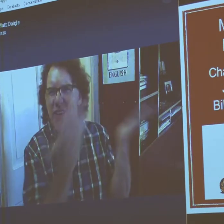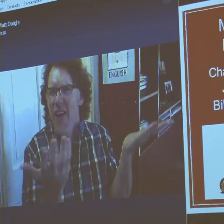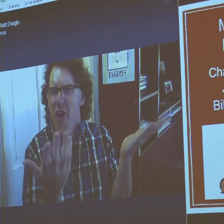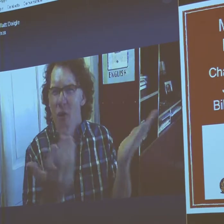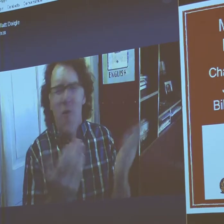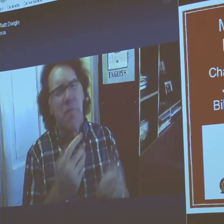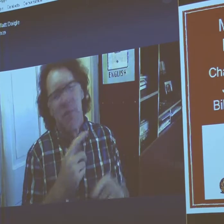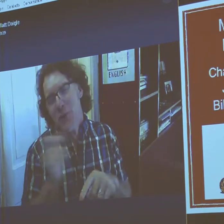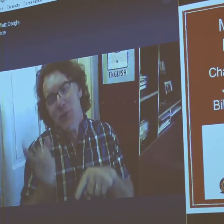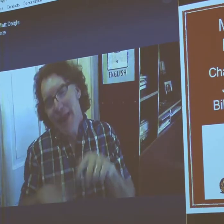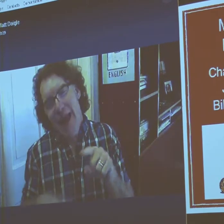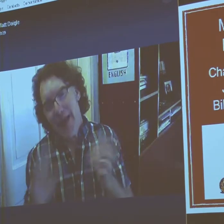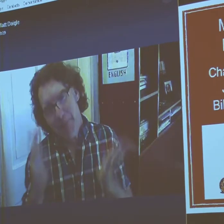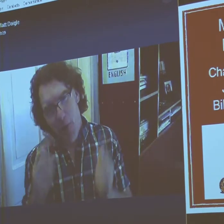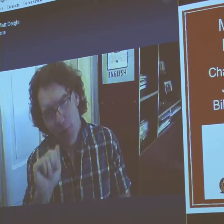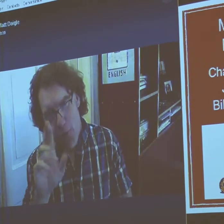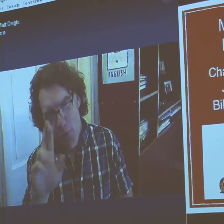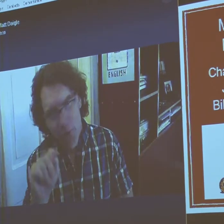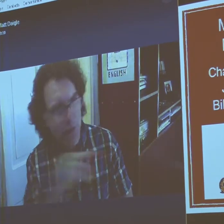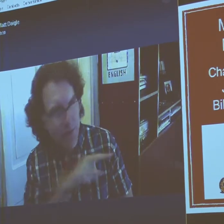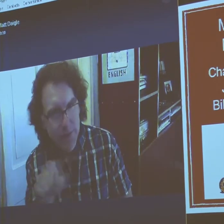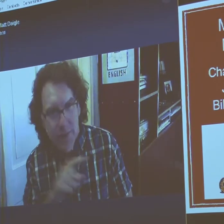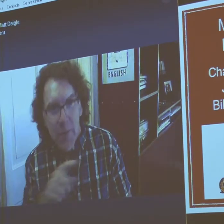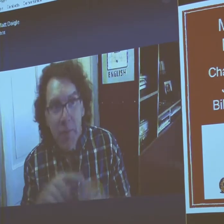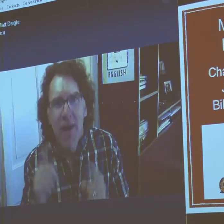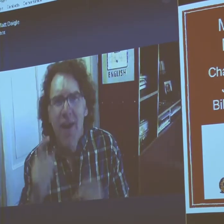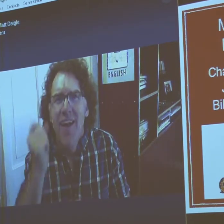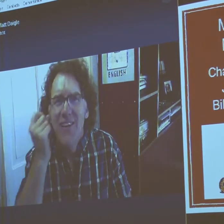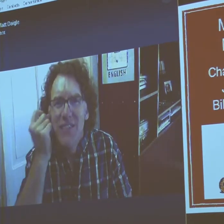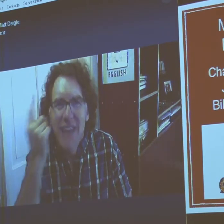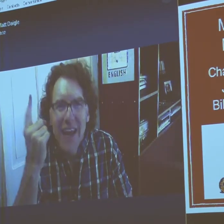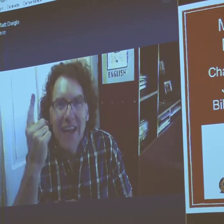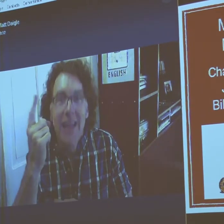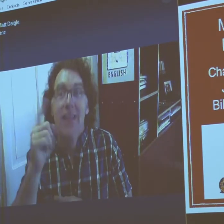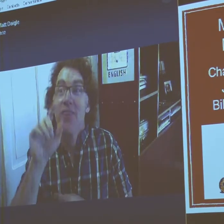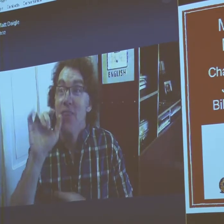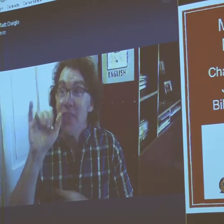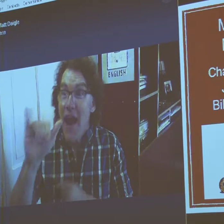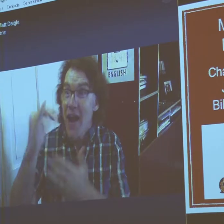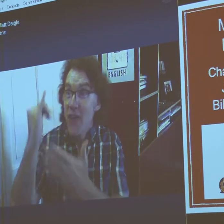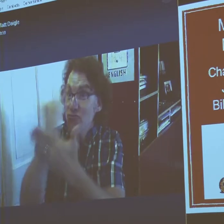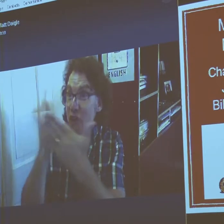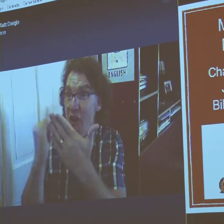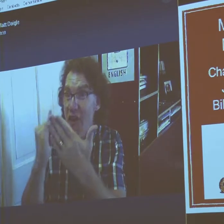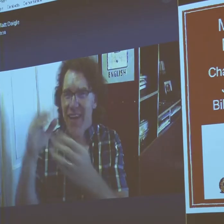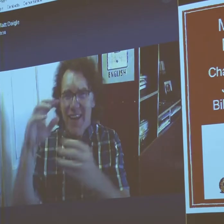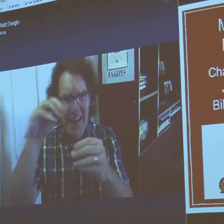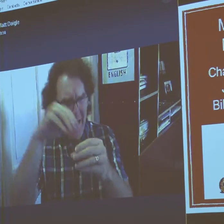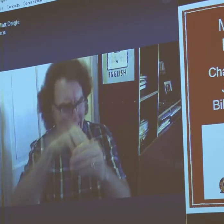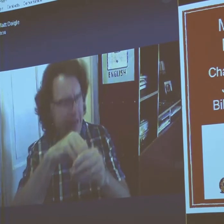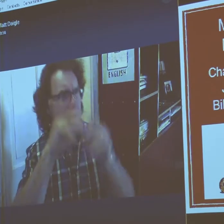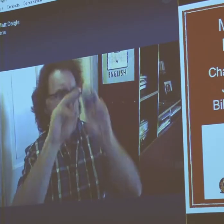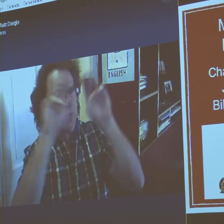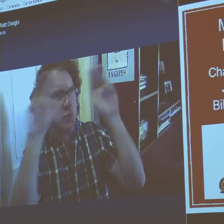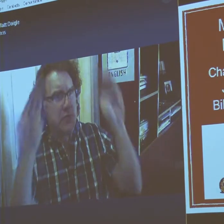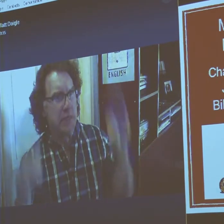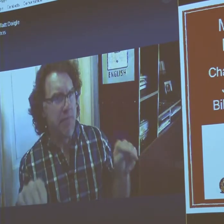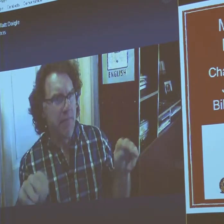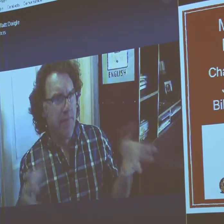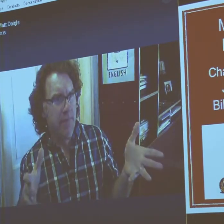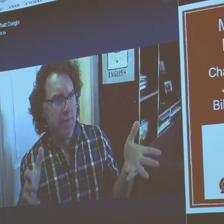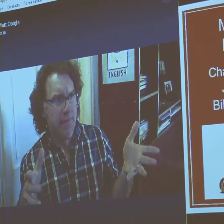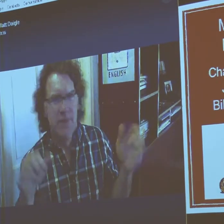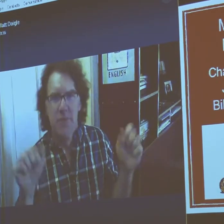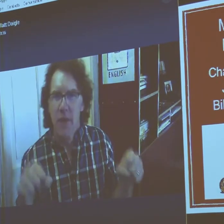Or sculptures. People would identify that as art. But I didn't realize that drawing cartoons.